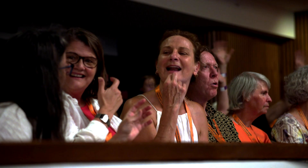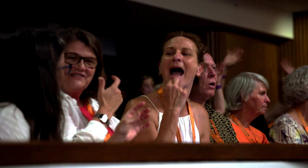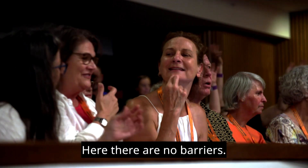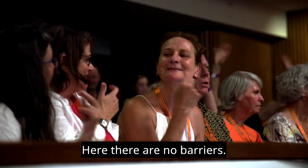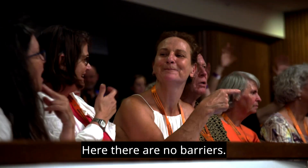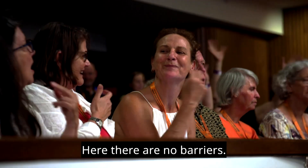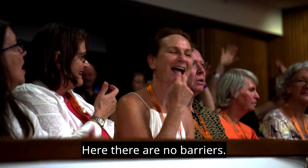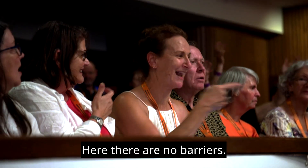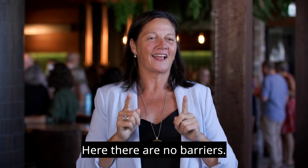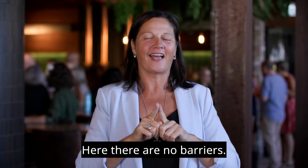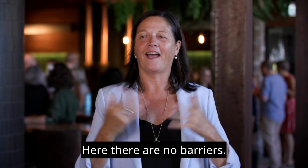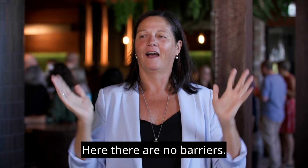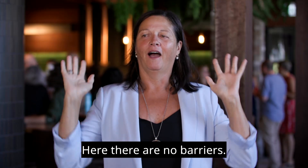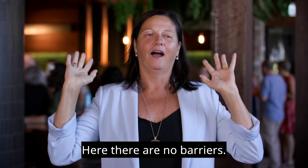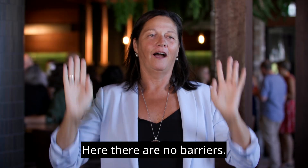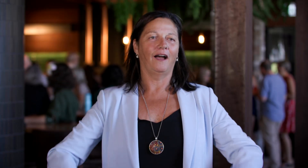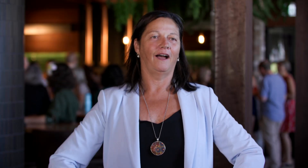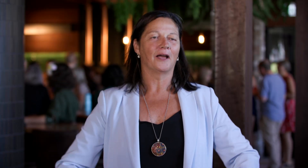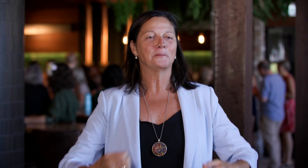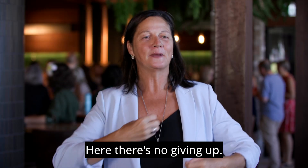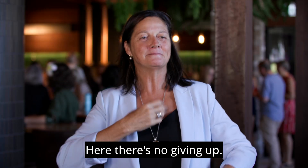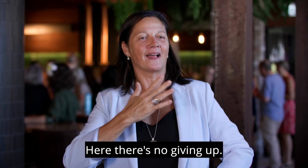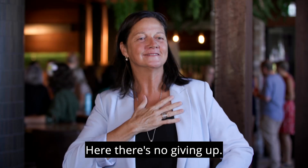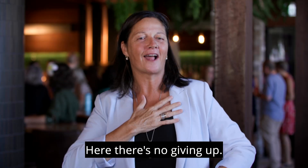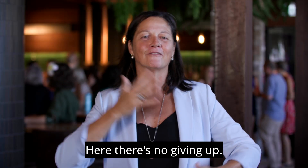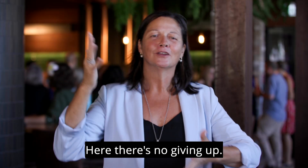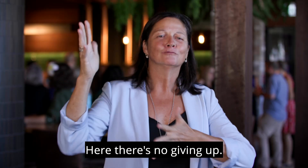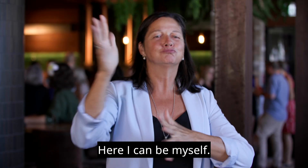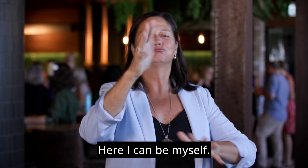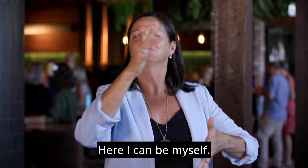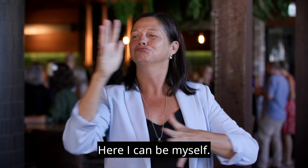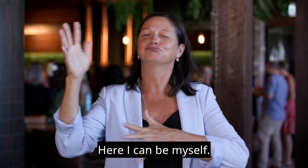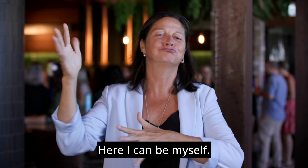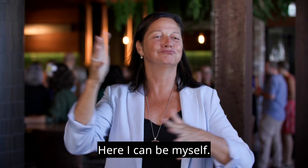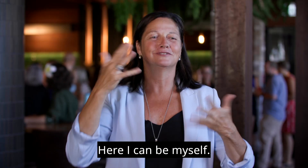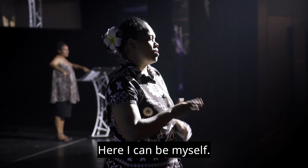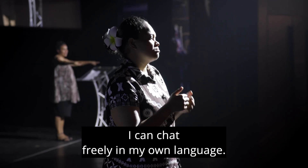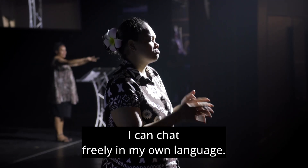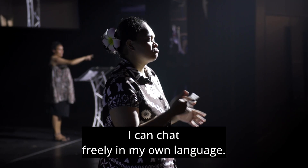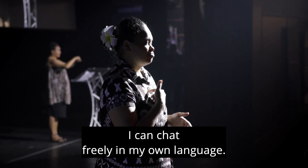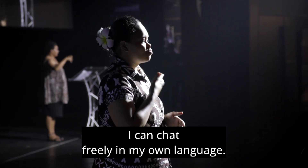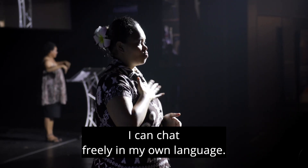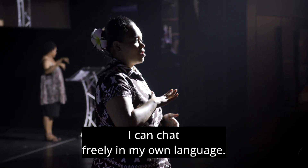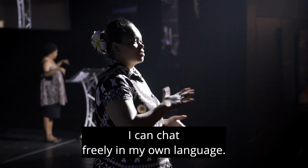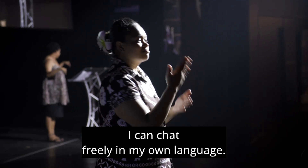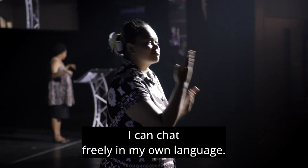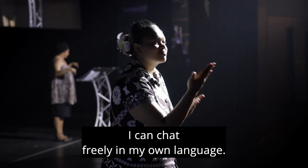Here there are no barriers. Here there's no giving up. Here I can be myself. I can chat freely in my own language.